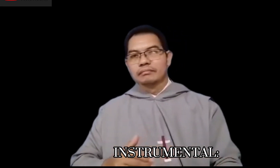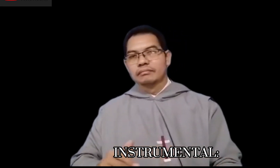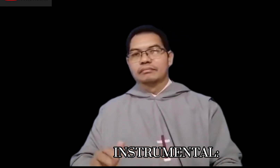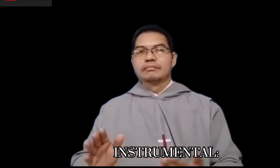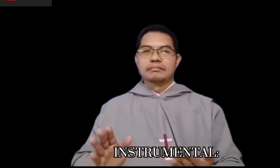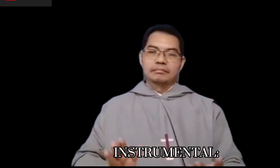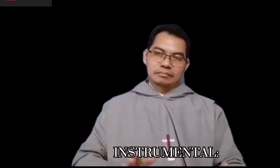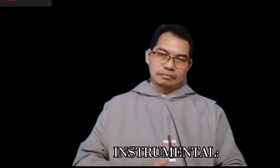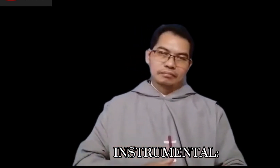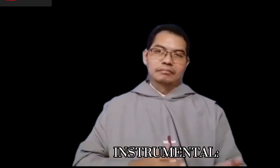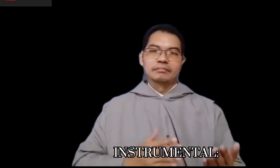creator and source of blessings and grace, we thank you Lord.